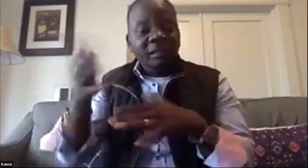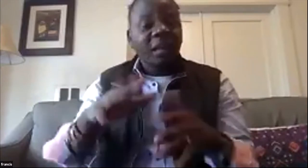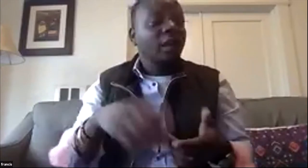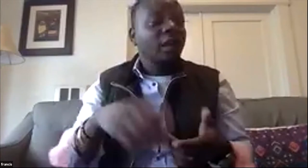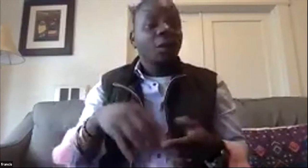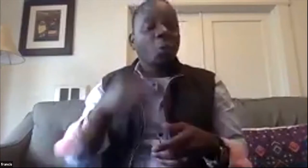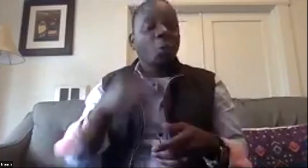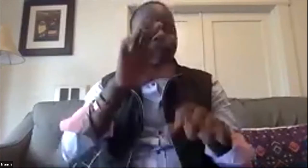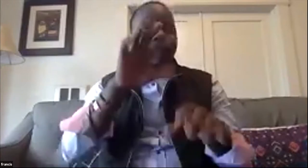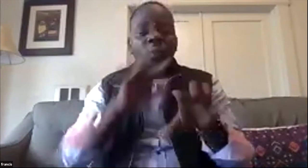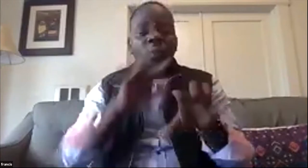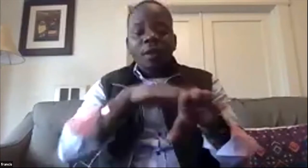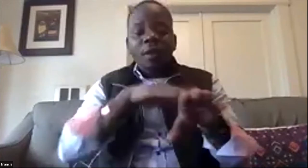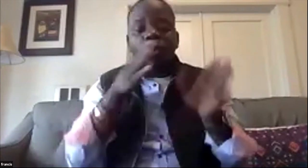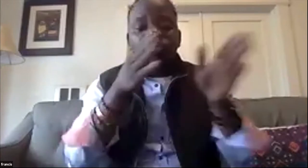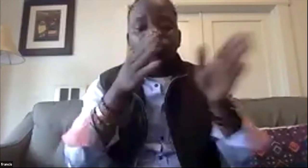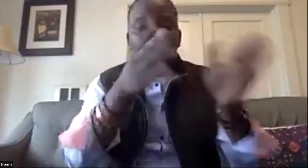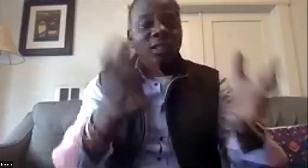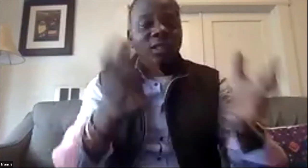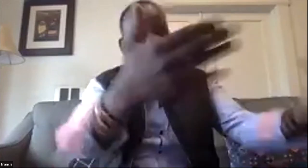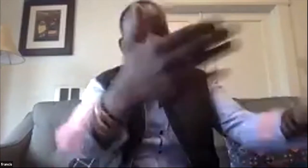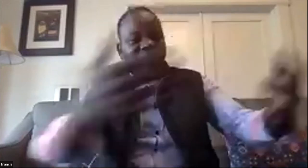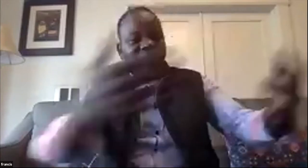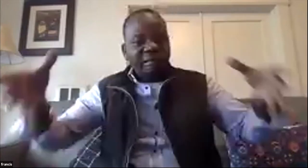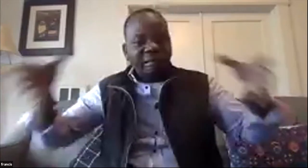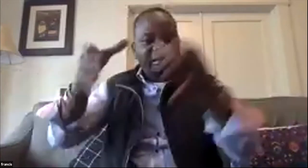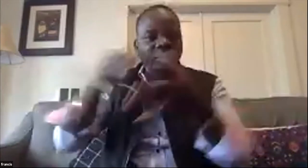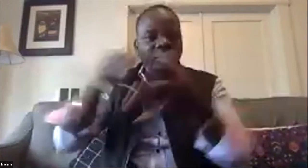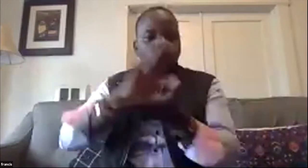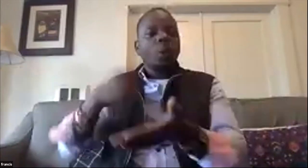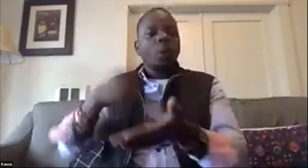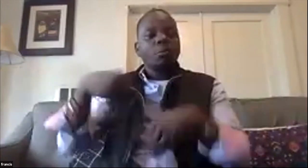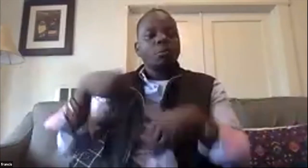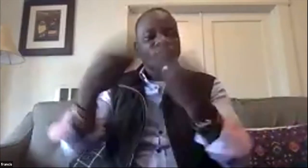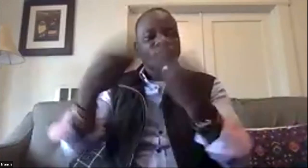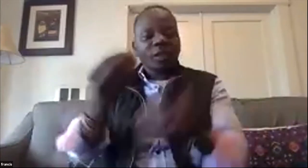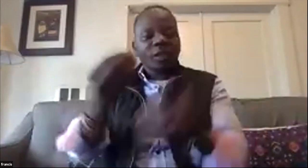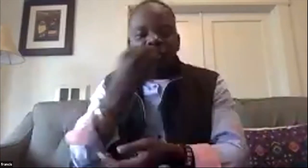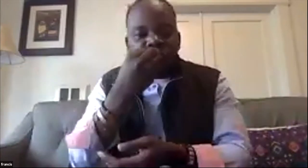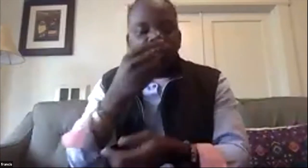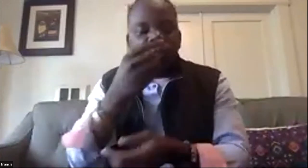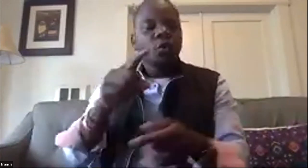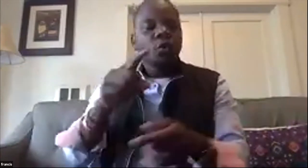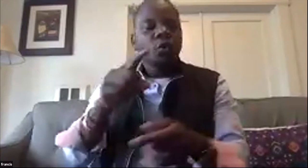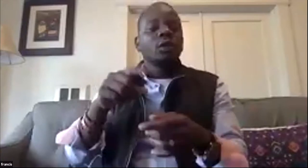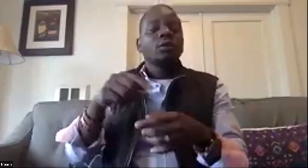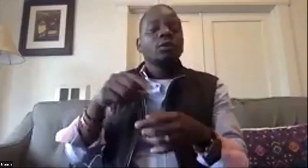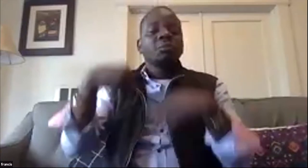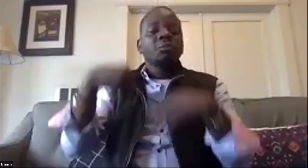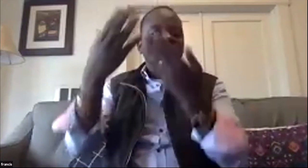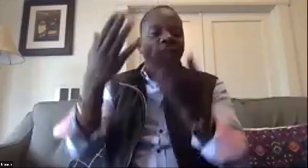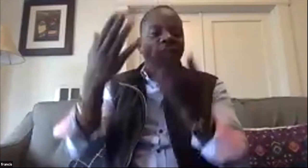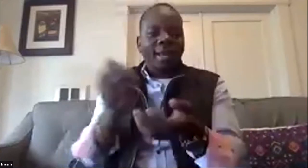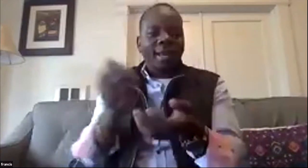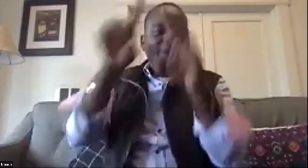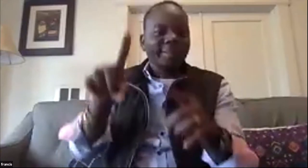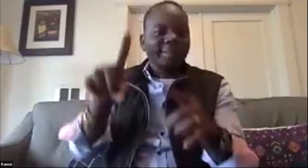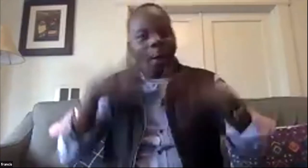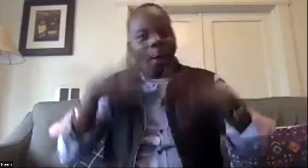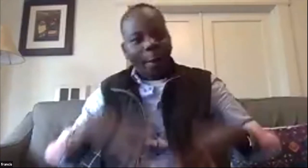most of the deaf kids are stuck at home or they're homeless on the street we want to be able to provide three meals a